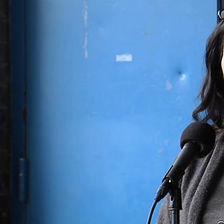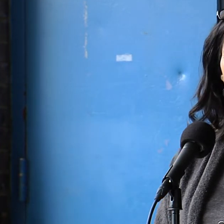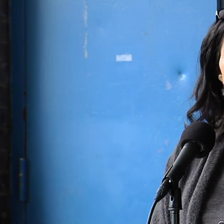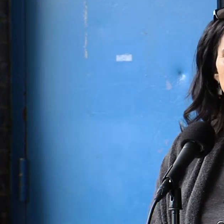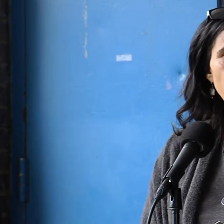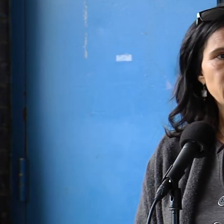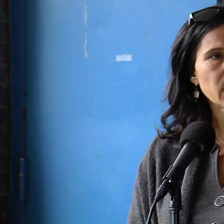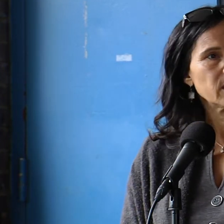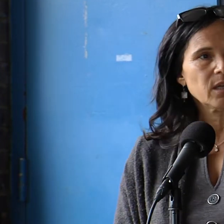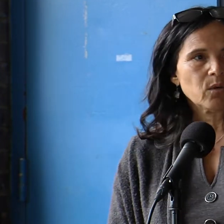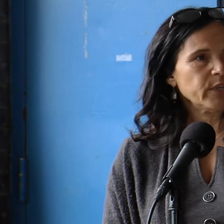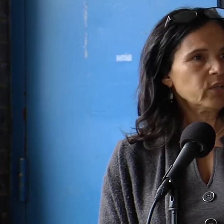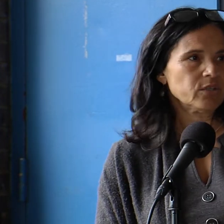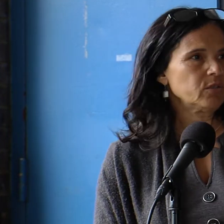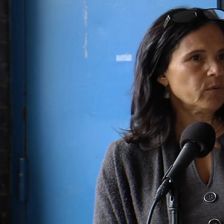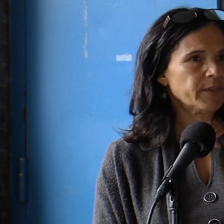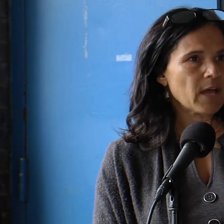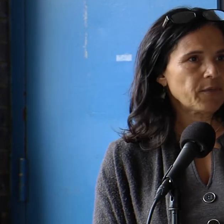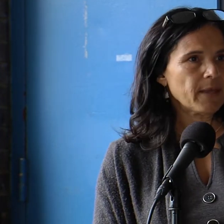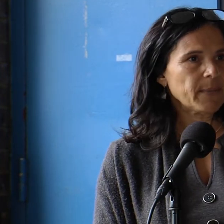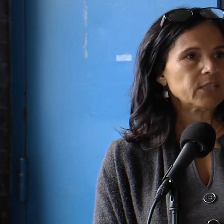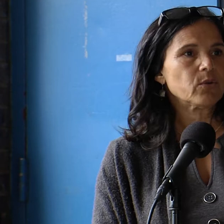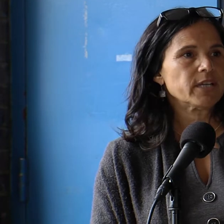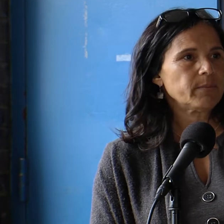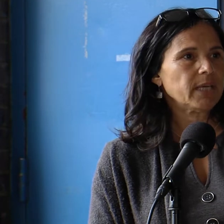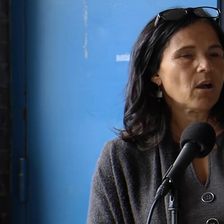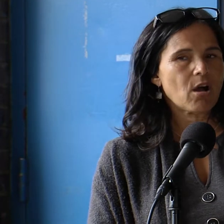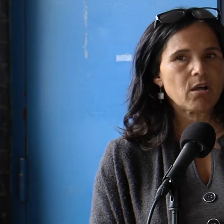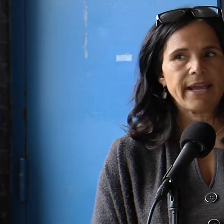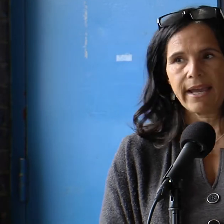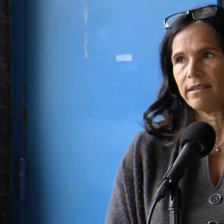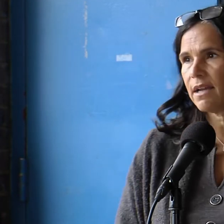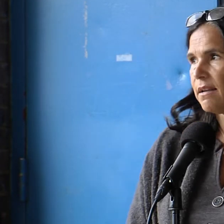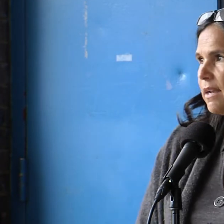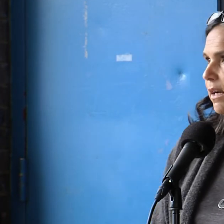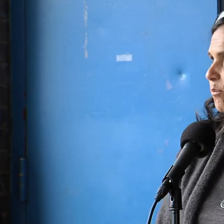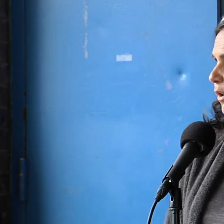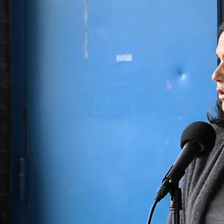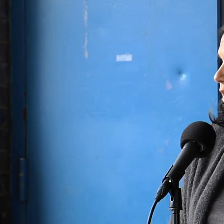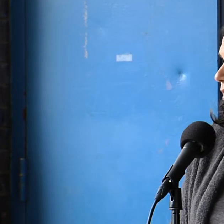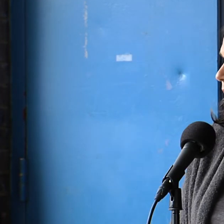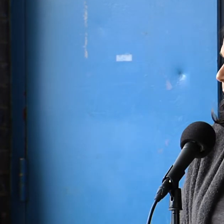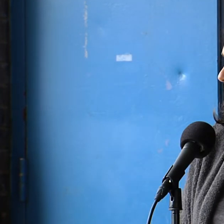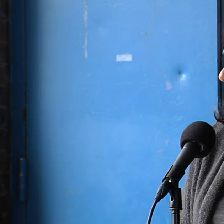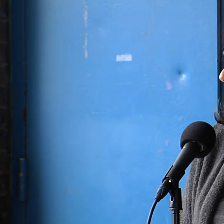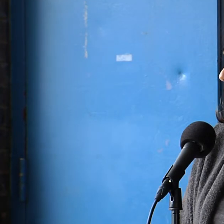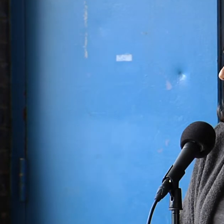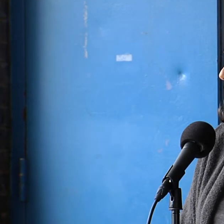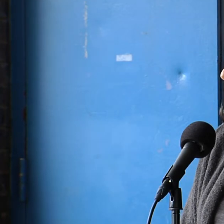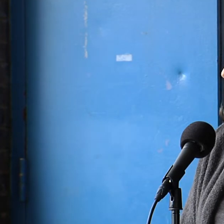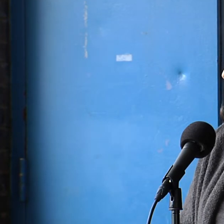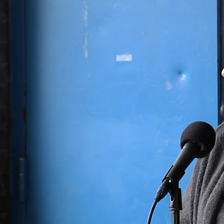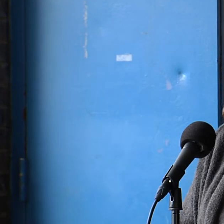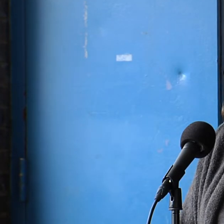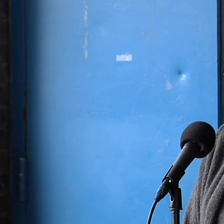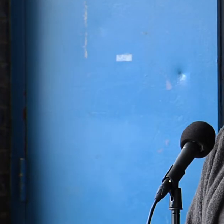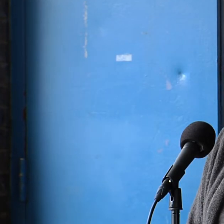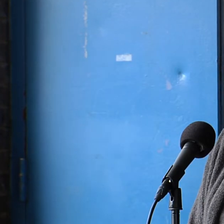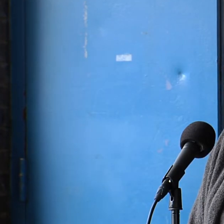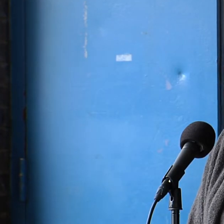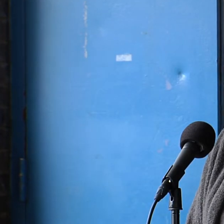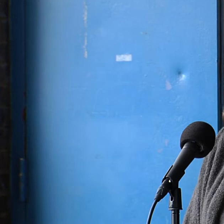forward our agenda, we couldn't do it without them. It's going to be an all-hands-on-deck approach here in Boston Public Schools. We have